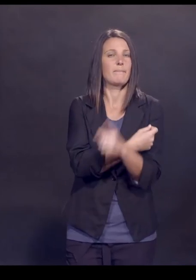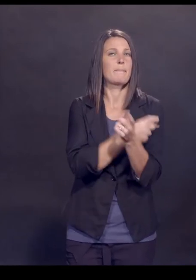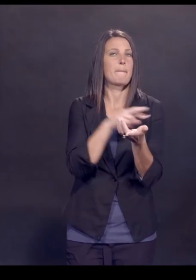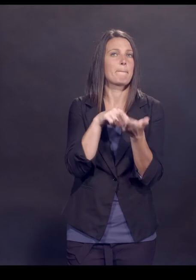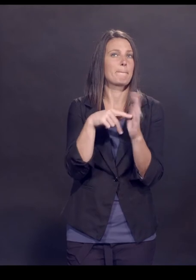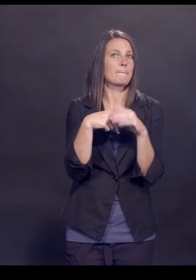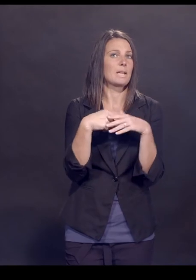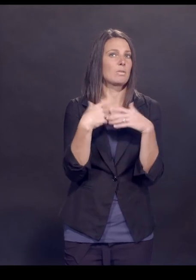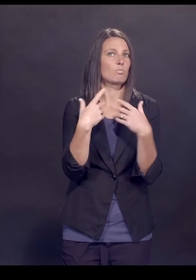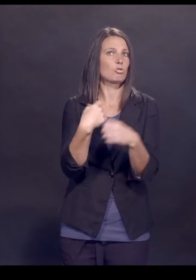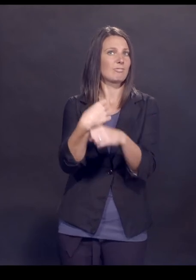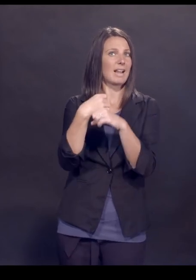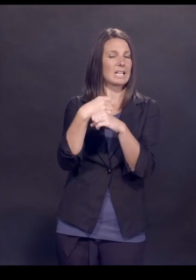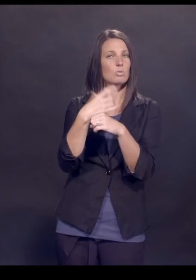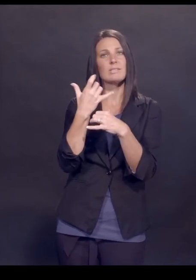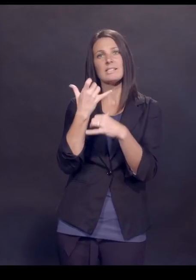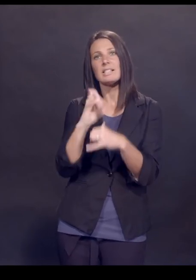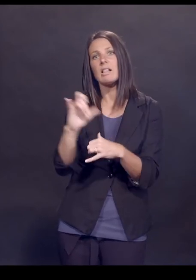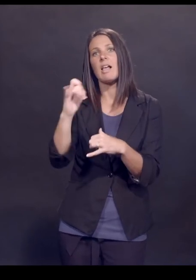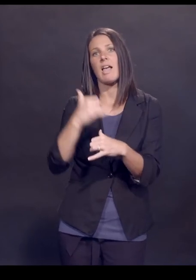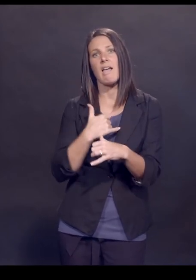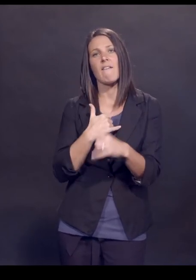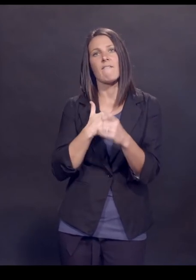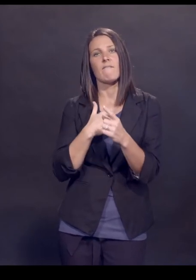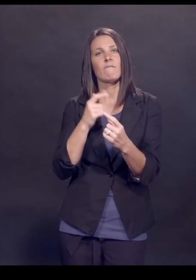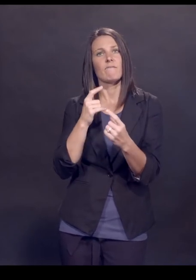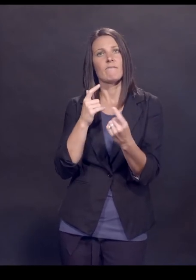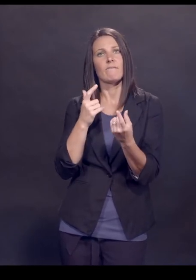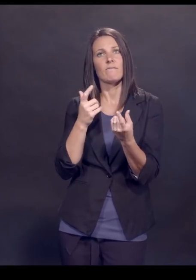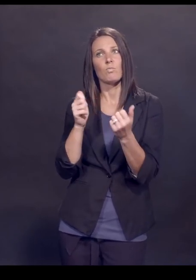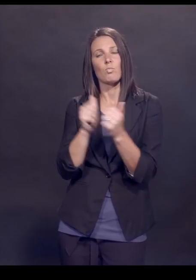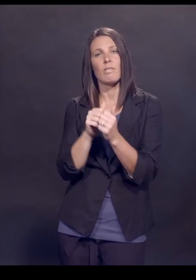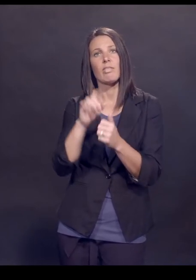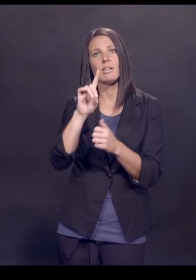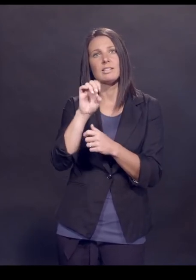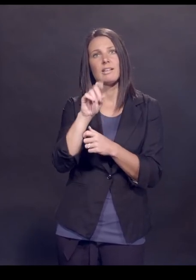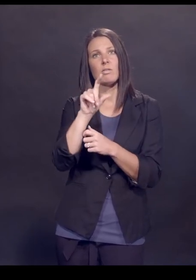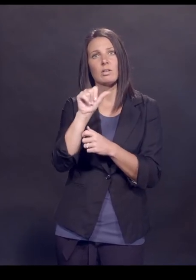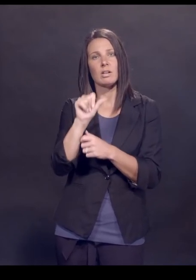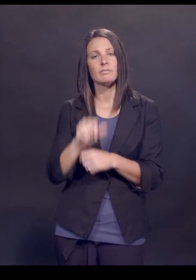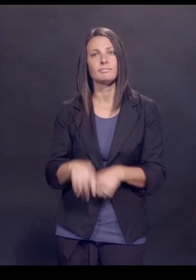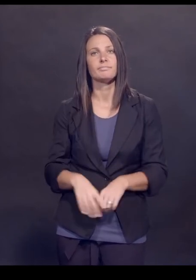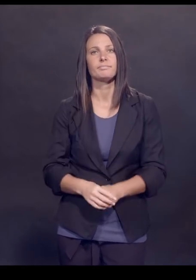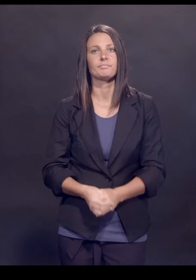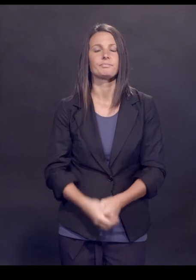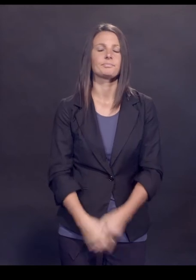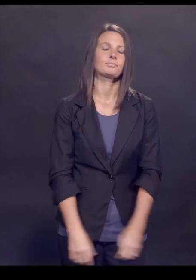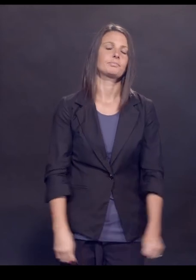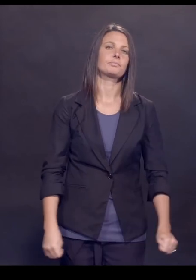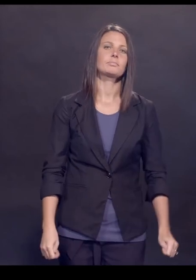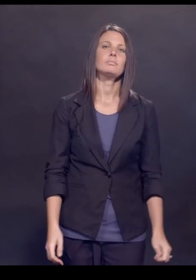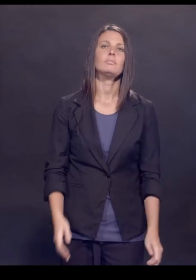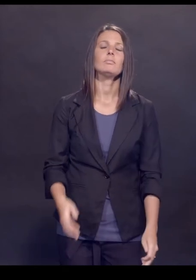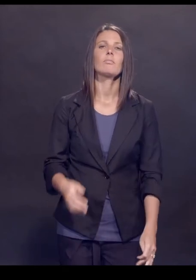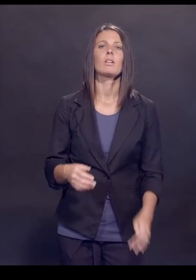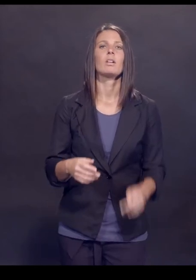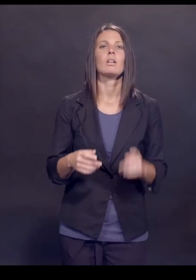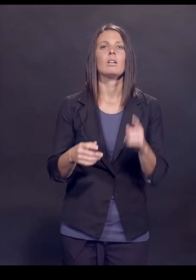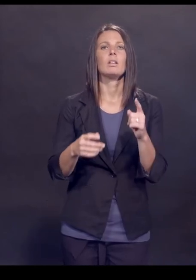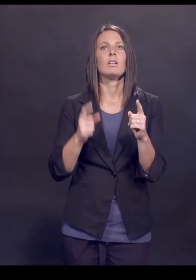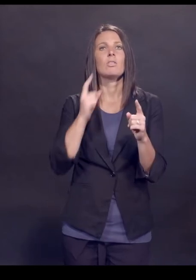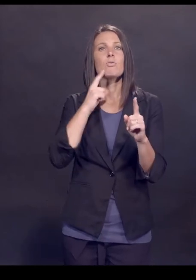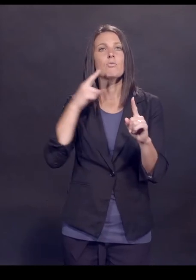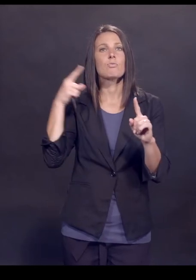bit about the protection that we still have, even in face of the Delta variant. Right. So the goal of